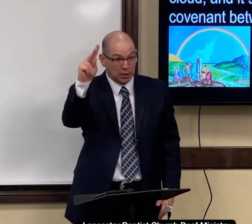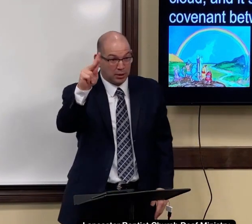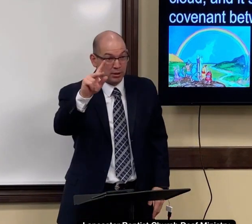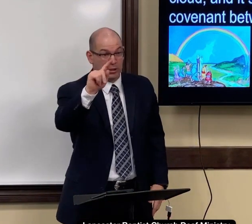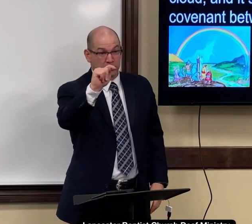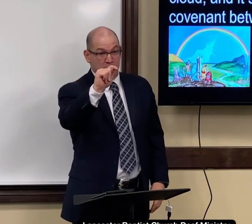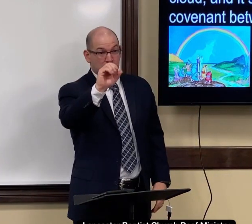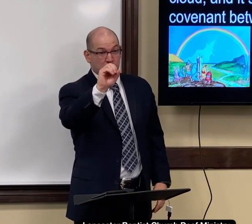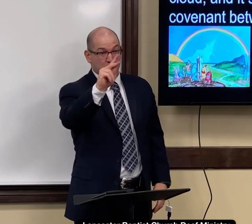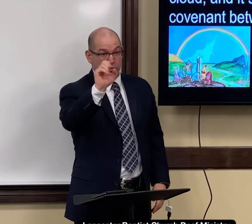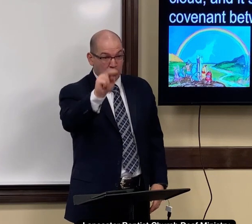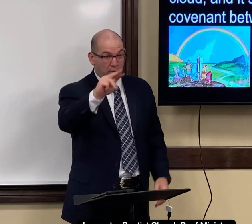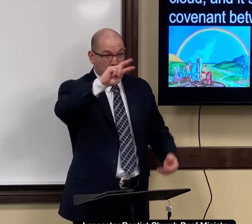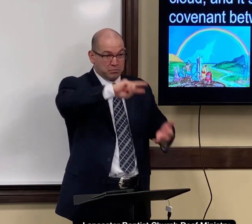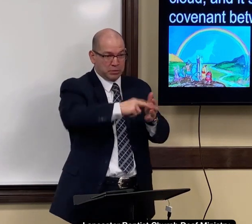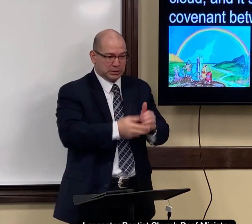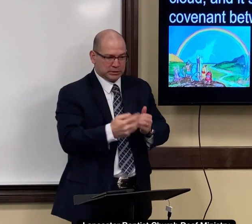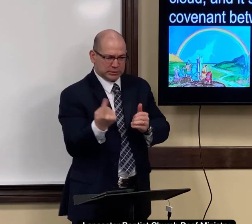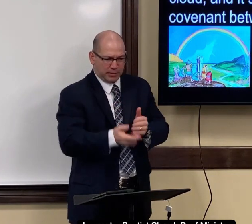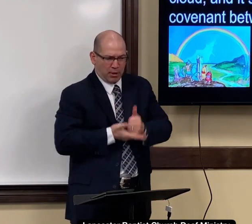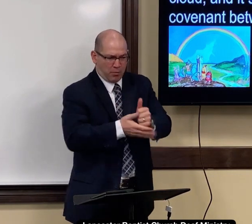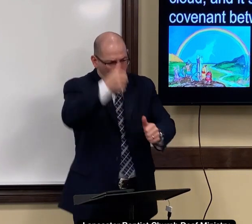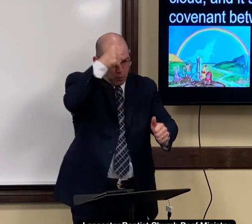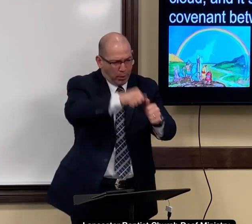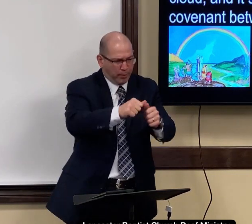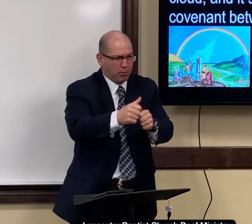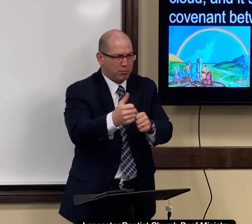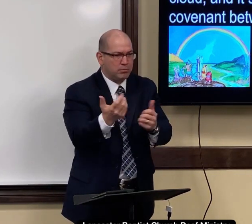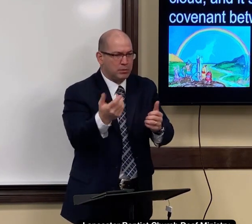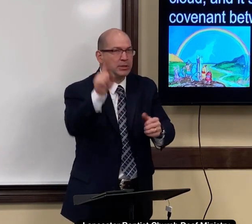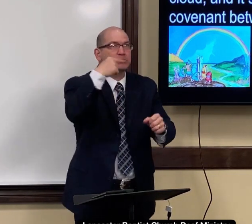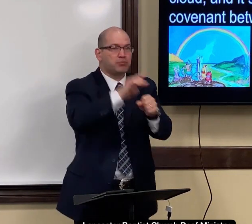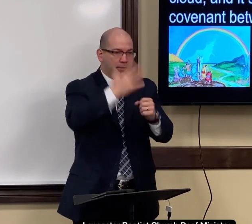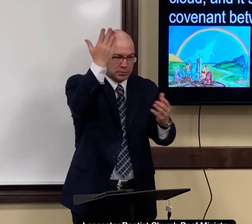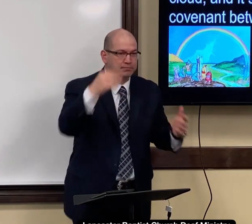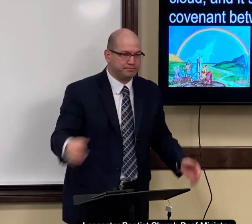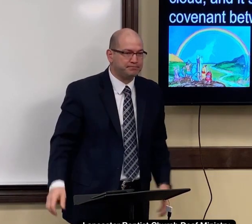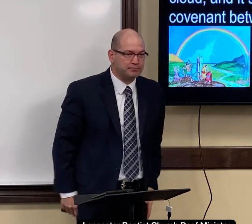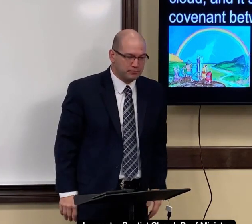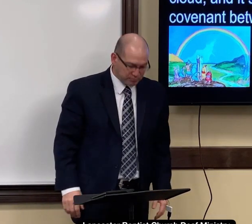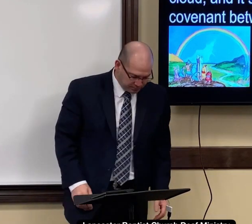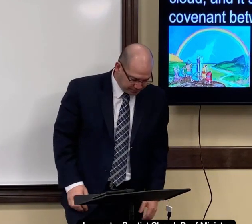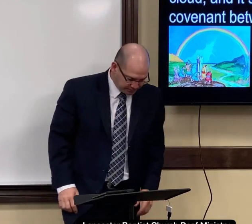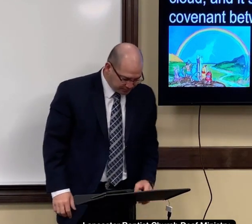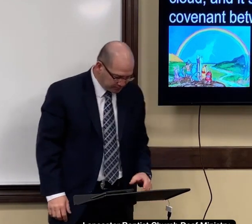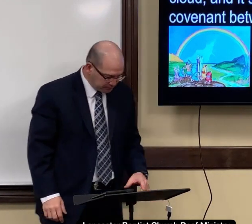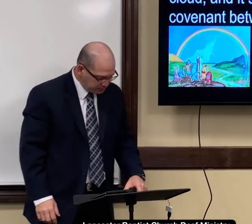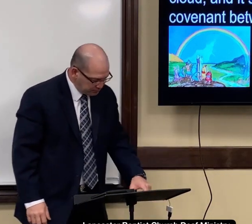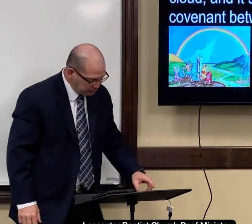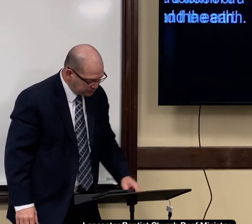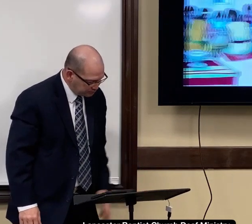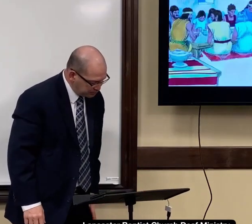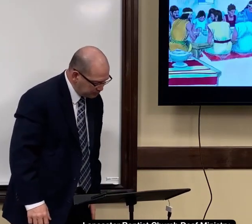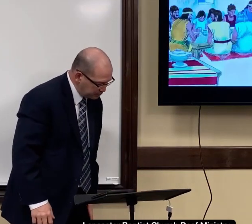okay a token means something that helps you to remember and in this case to remember god's promise